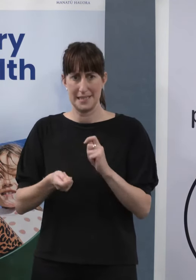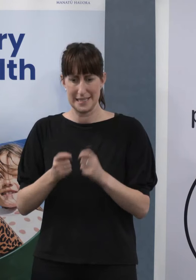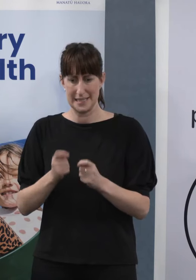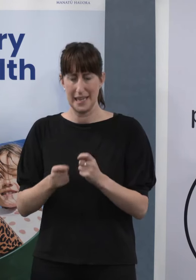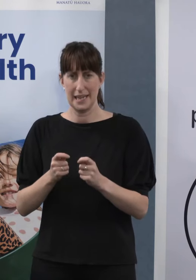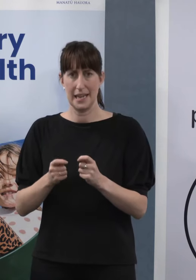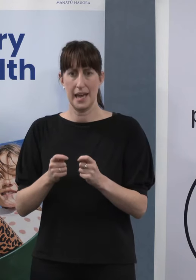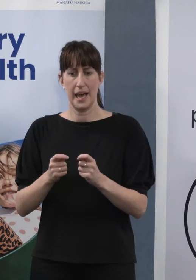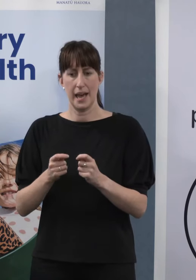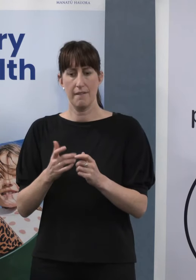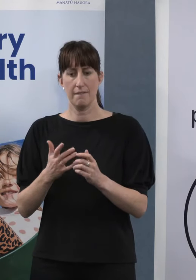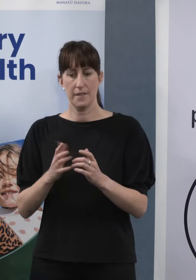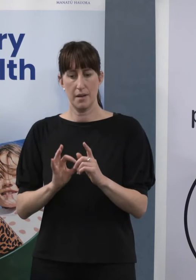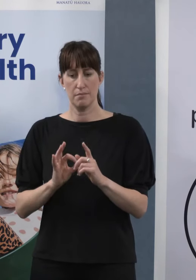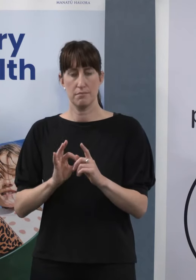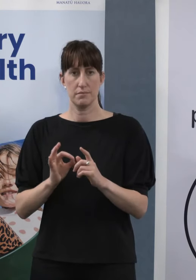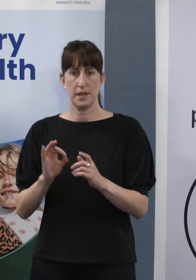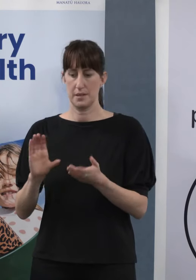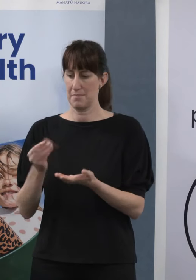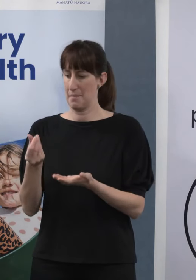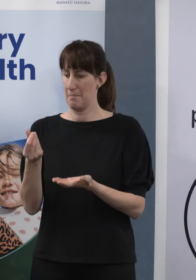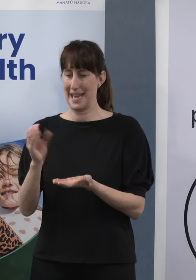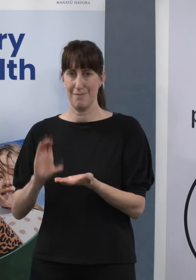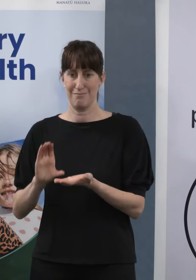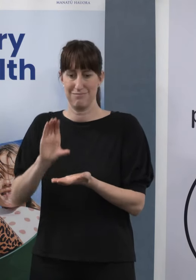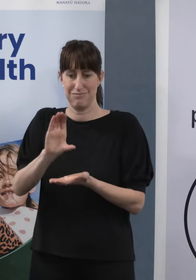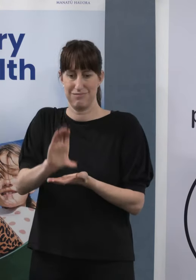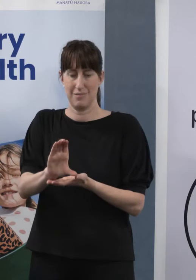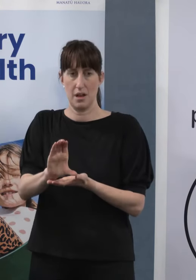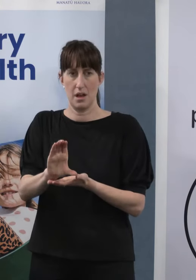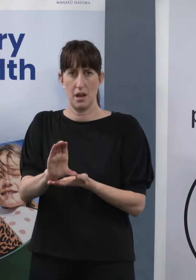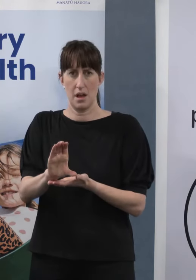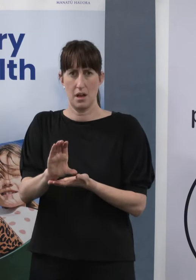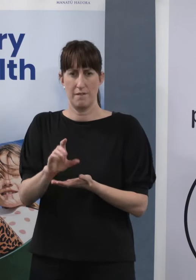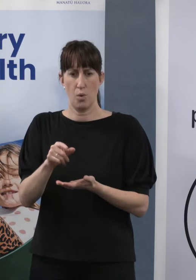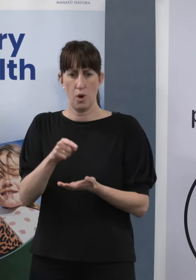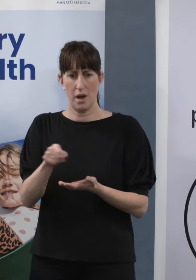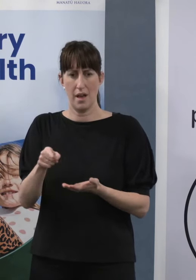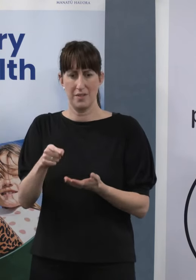the money gone, and why has, you know, 5% of the lab workforce left the profession?